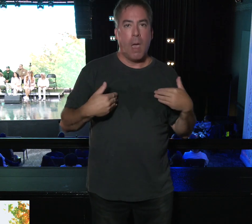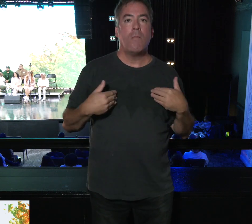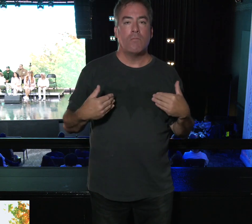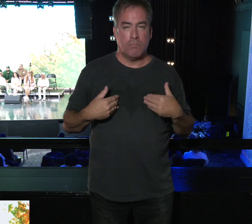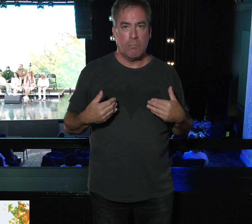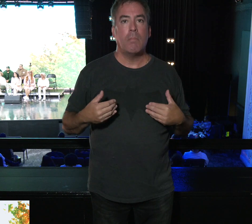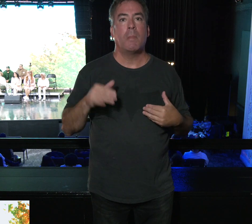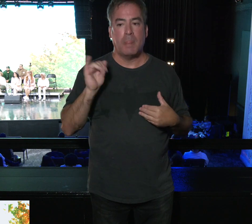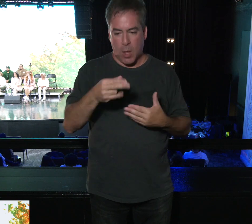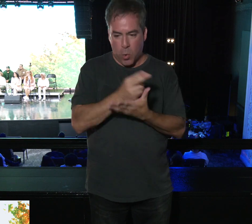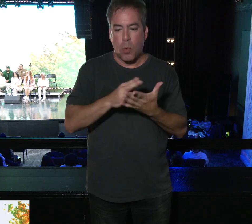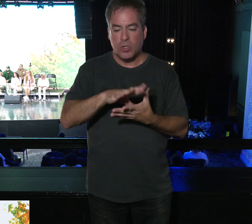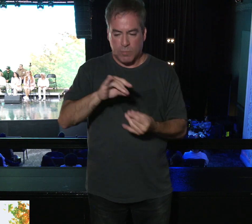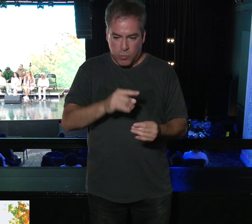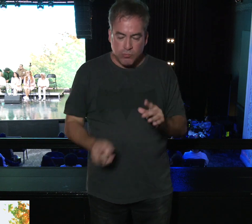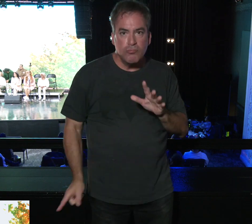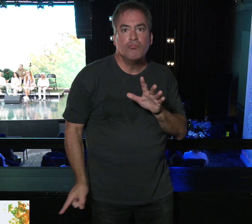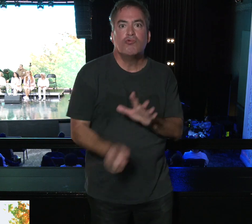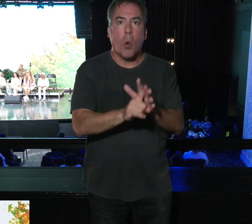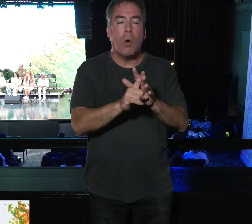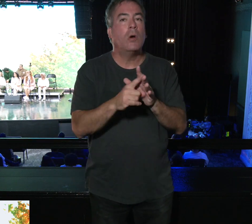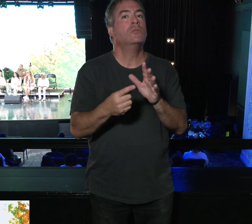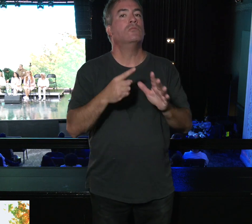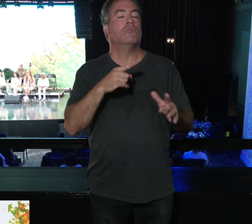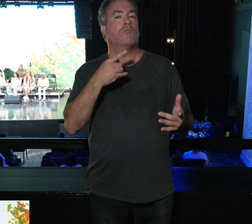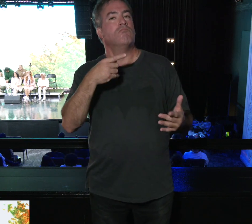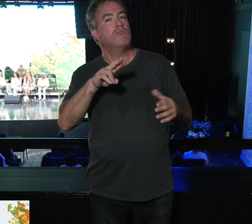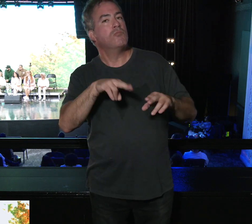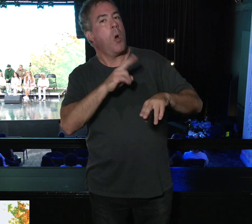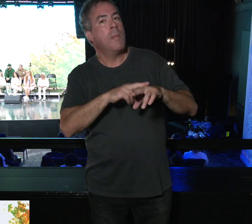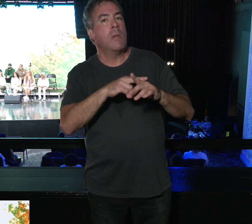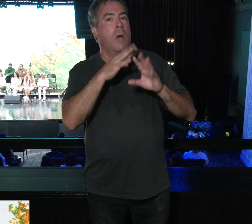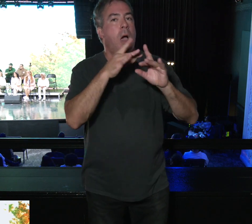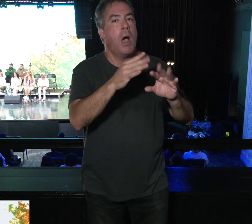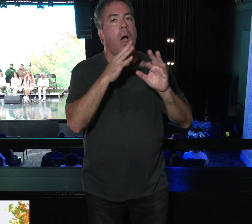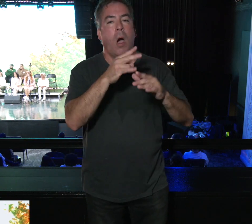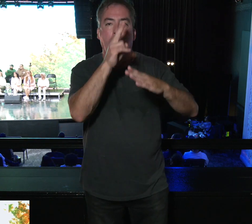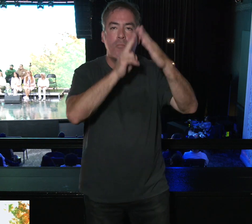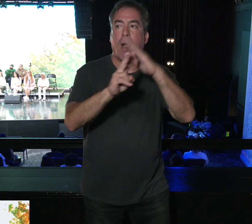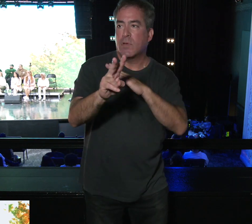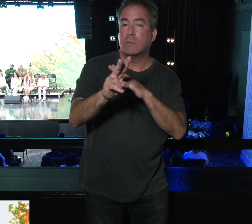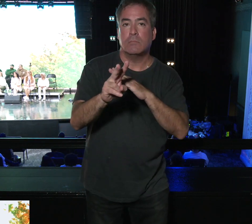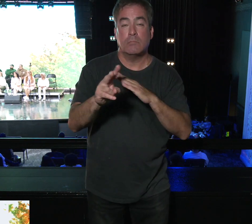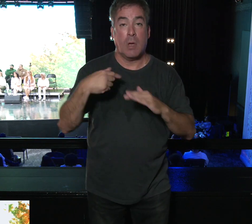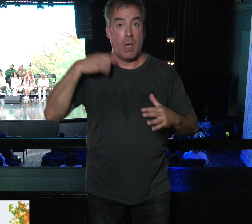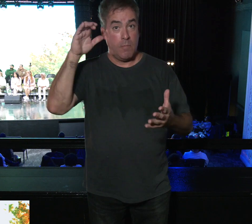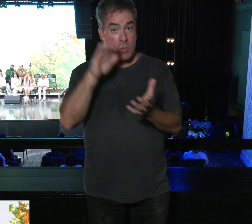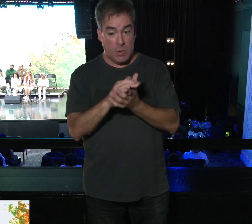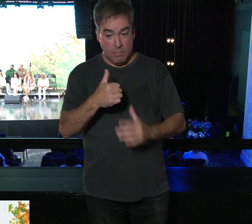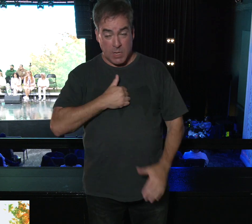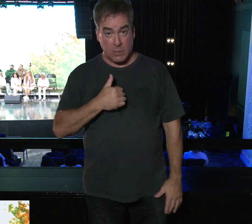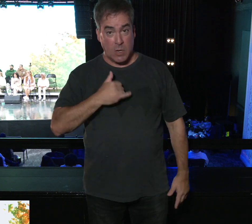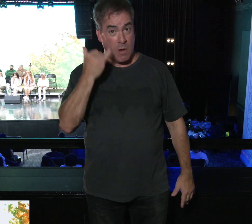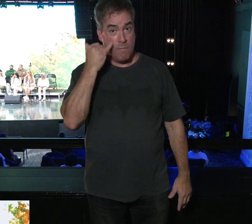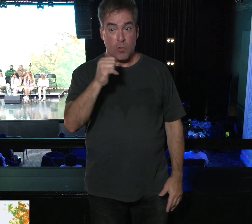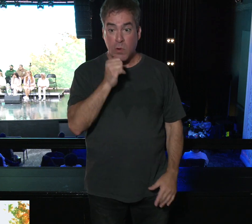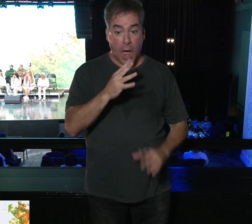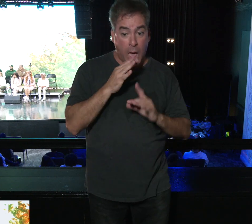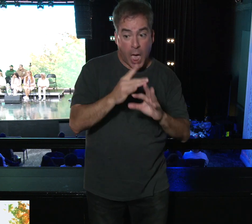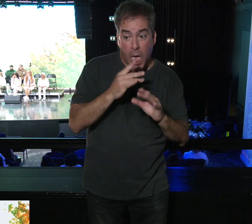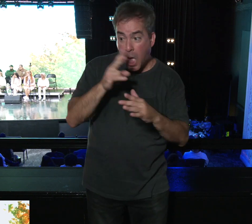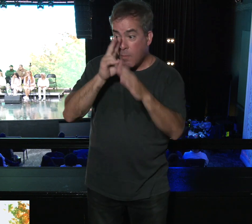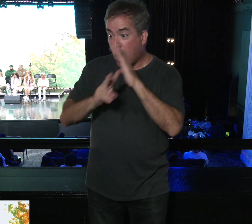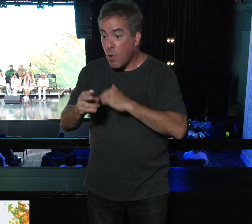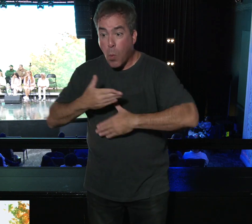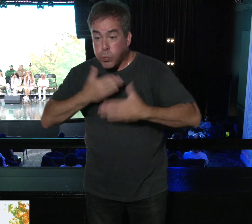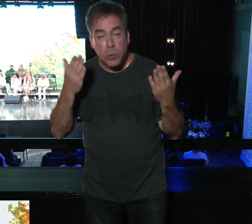manifestation of the Holy Spirit. It is usually tongues or prophecy. I do not believe that if you do not manifest tongues or prophecy,